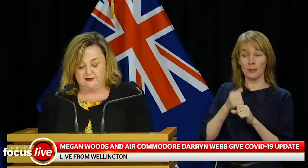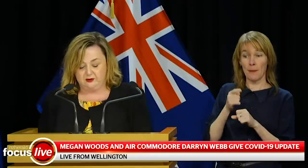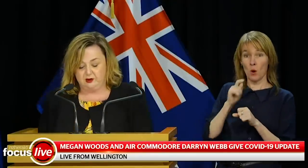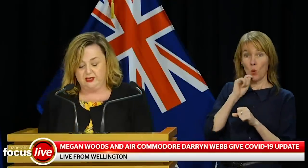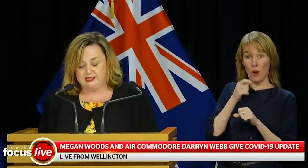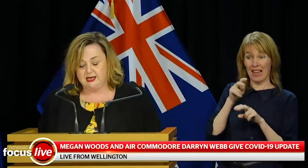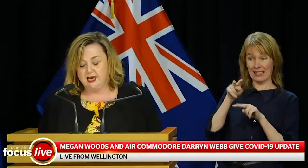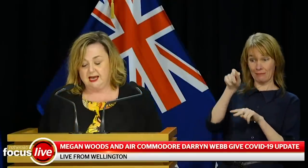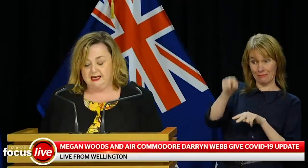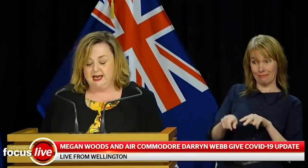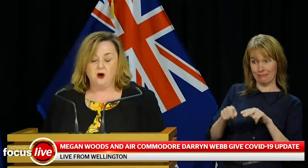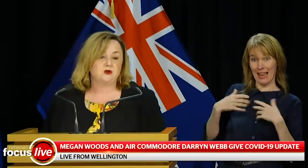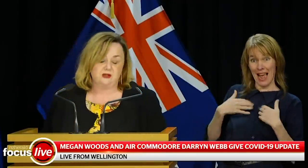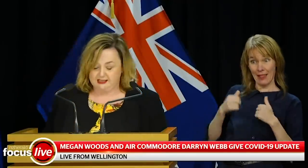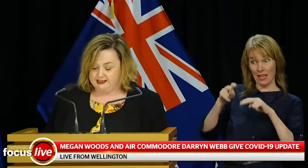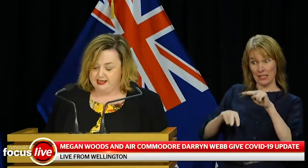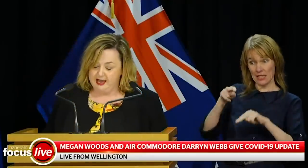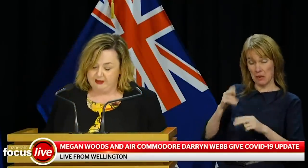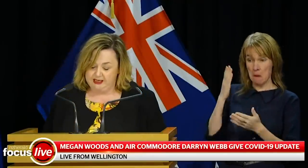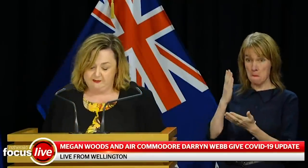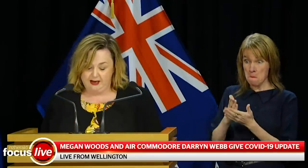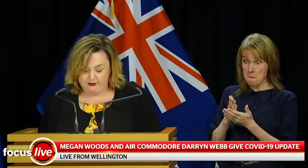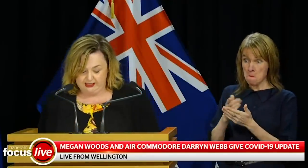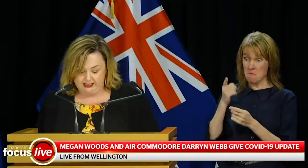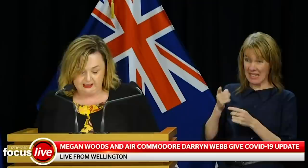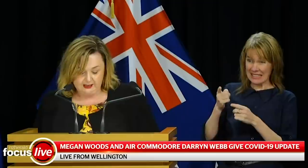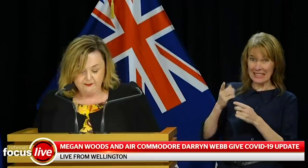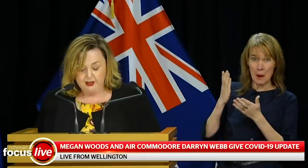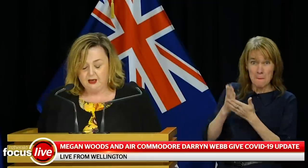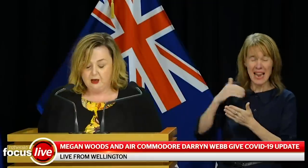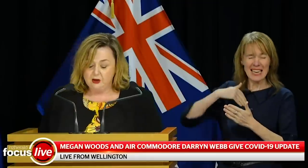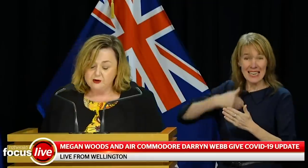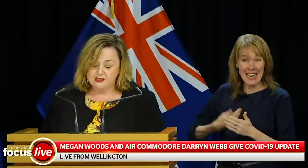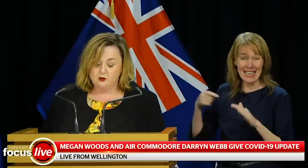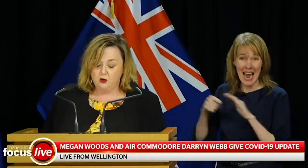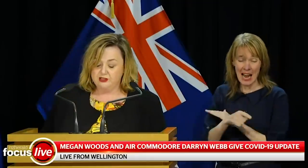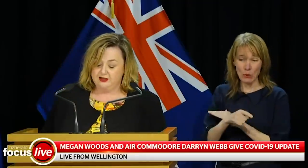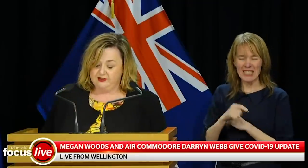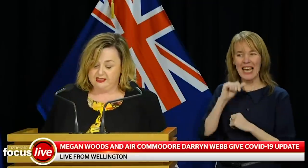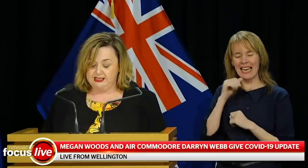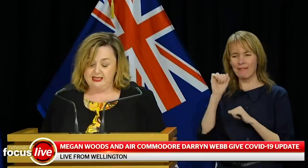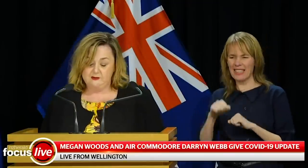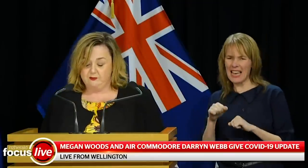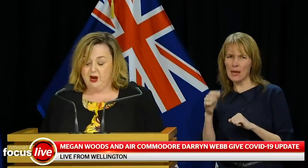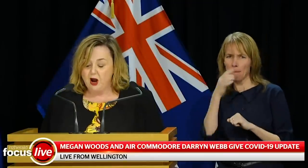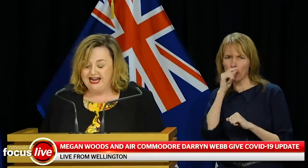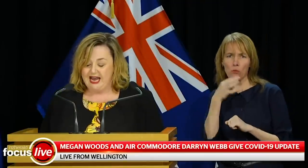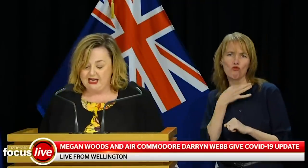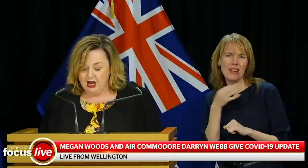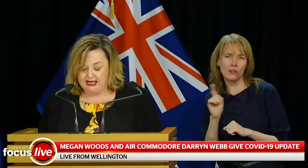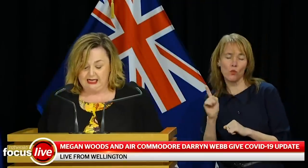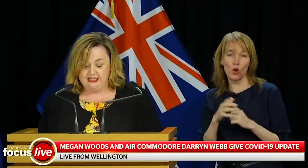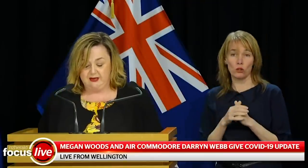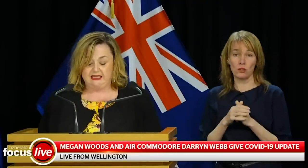the urgency of the request and any health risks the applicant may present. Those in quarantine facilities would be